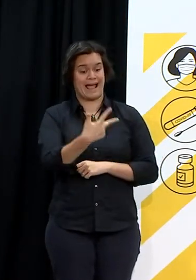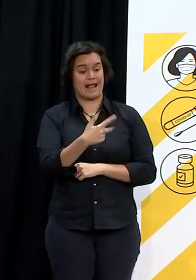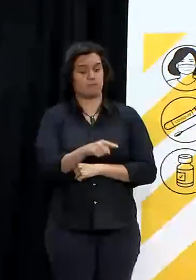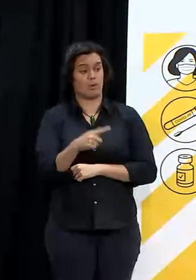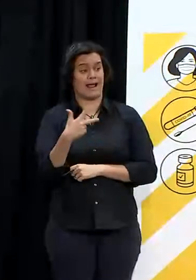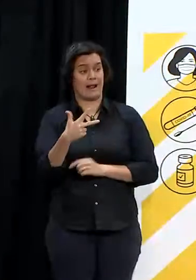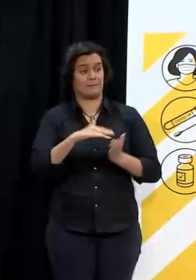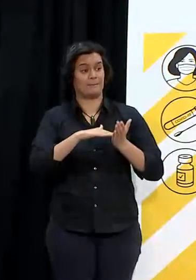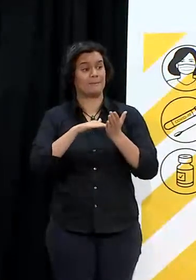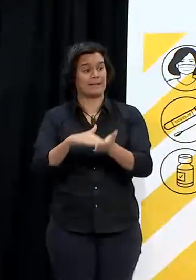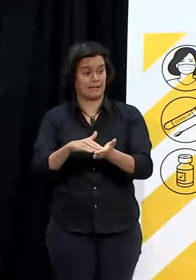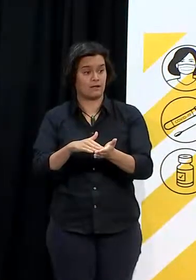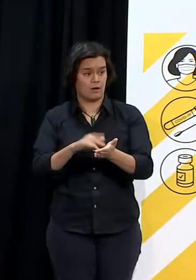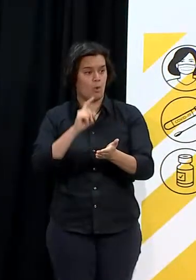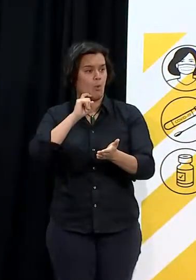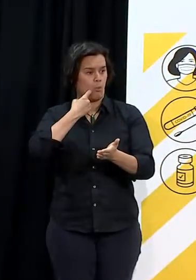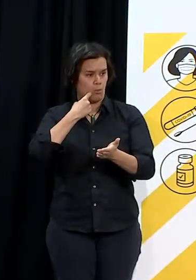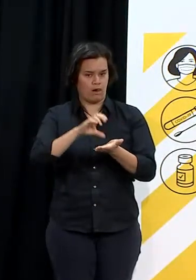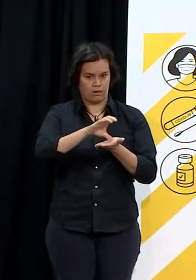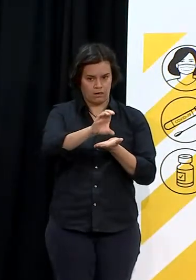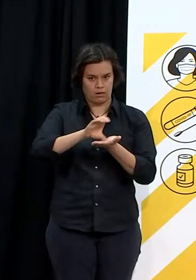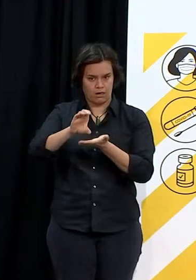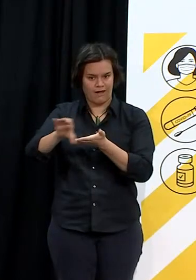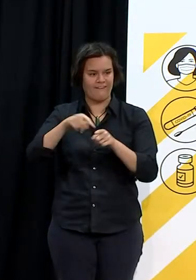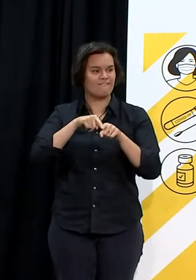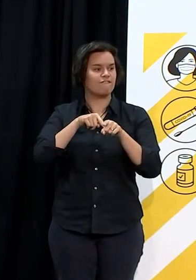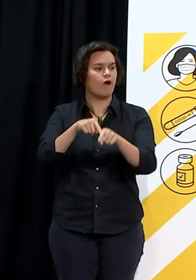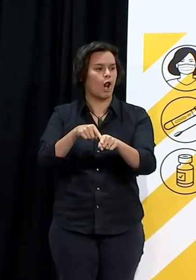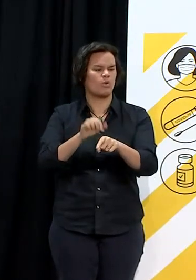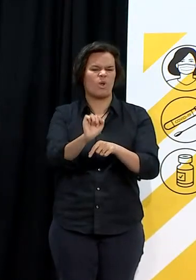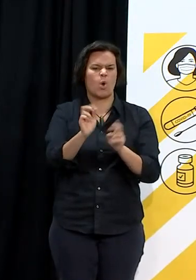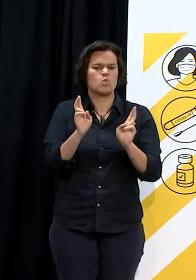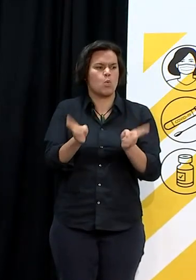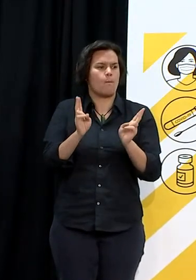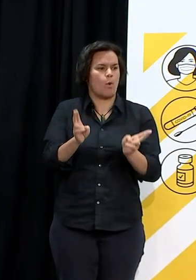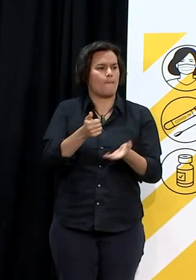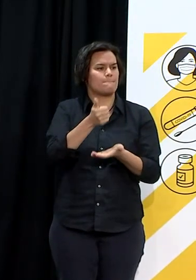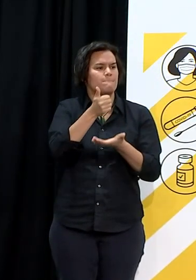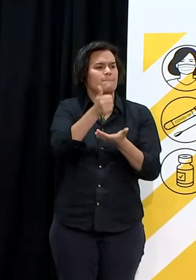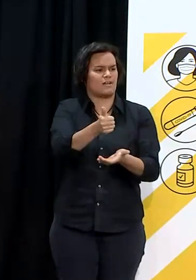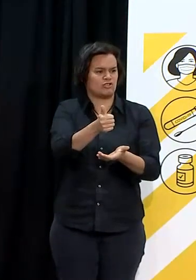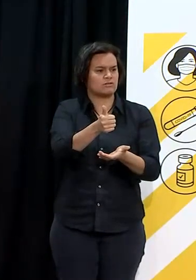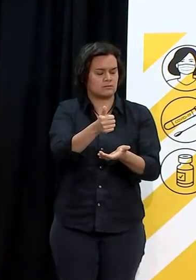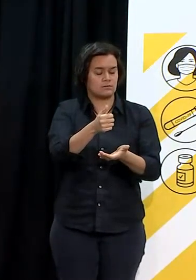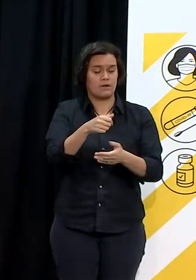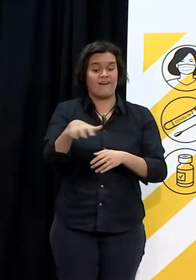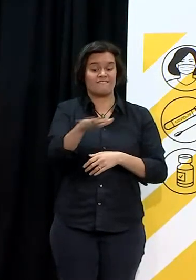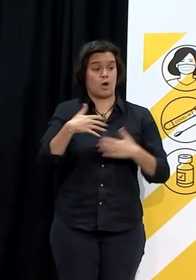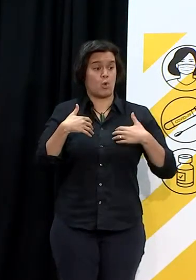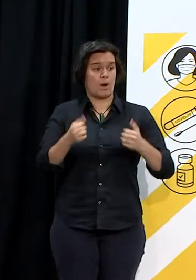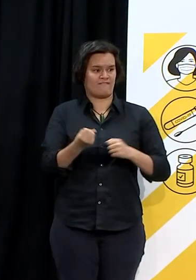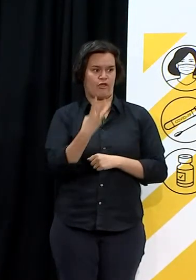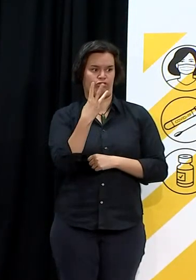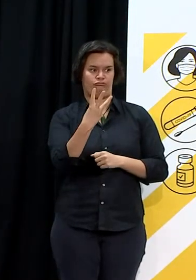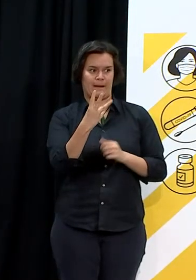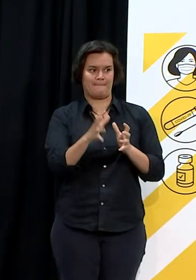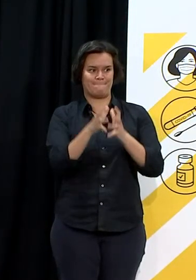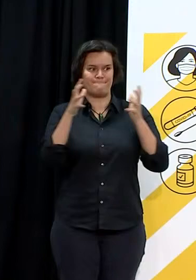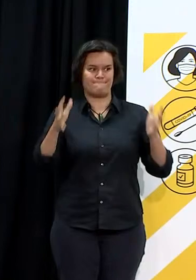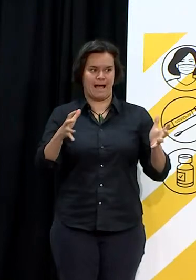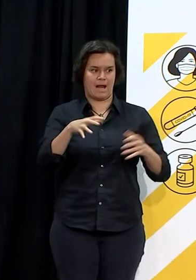distributed under the normal whānau ora formula. That means it's spread across the three commissioning agencies. I also said that